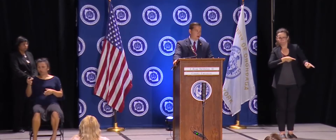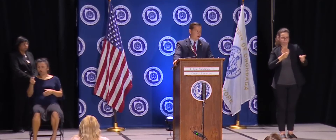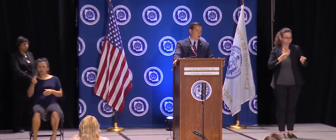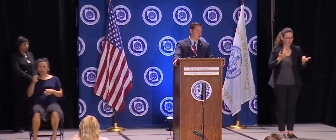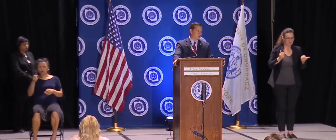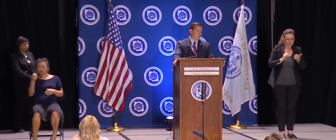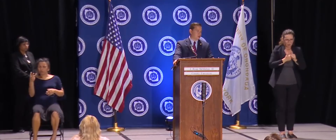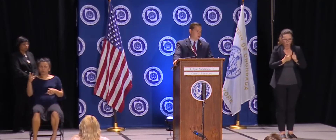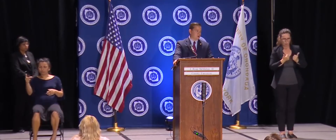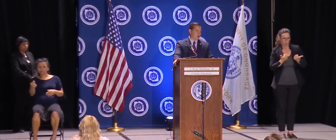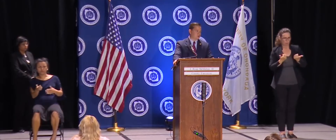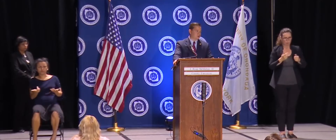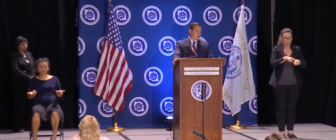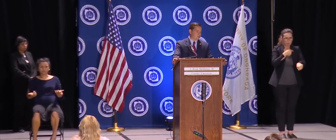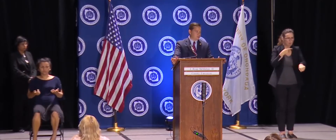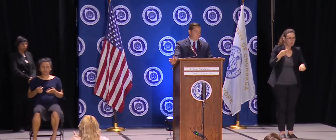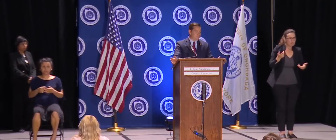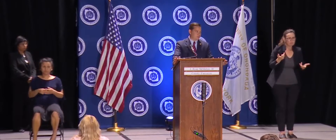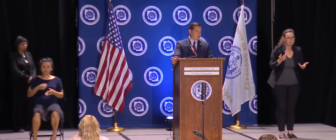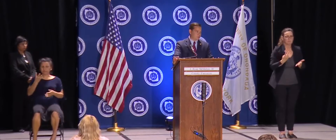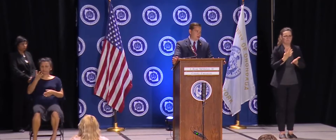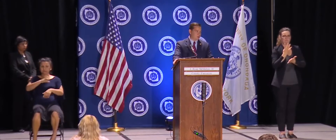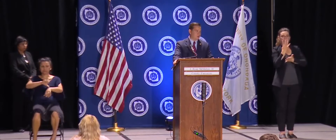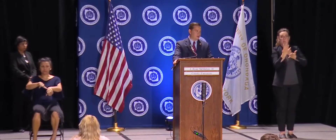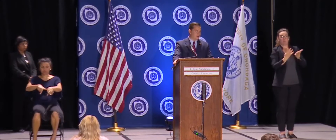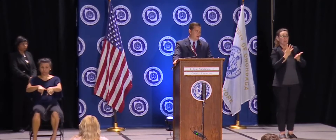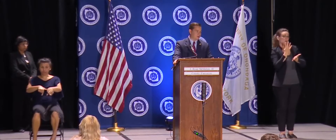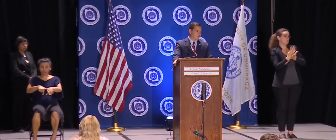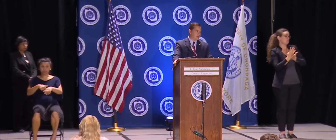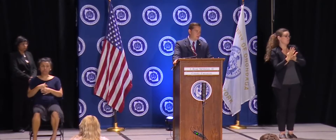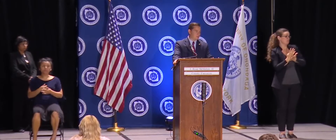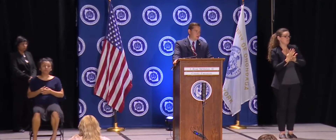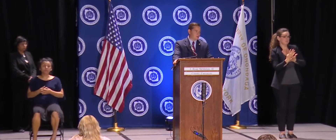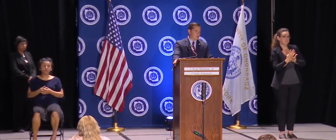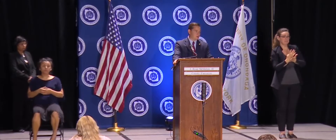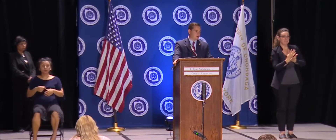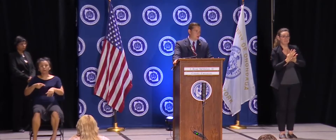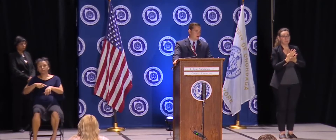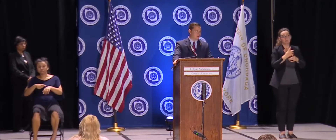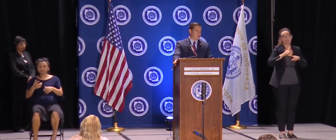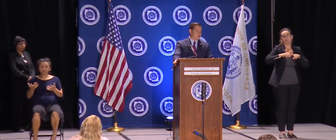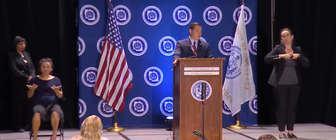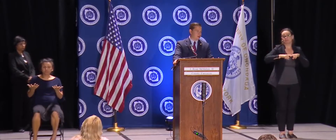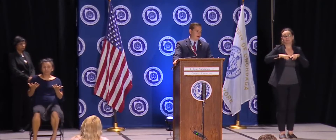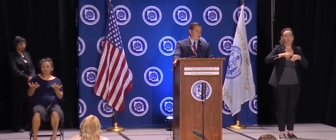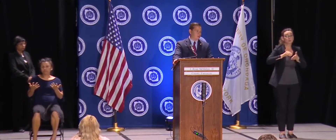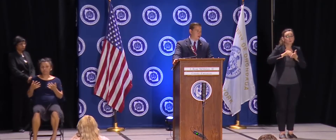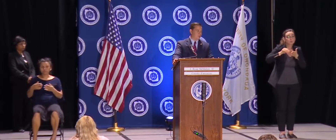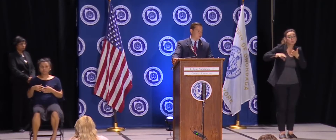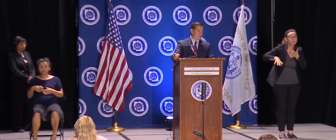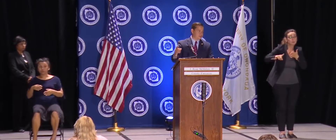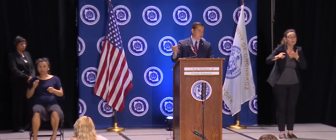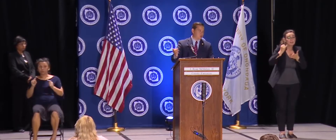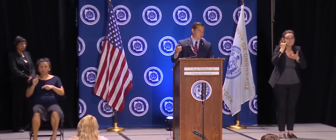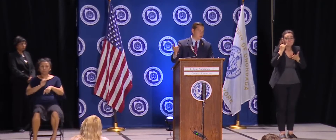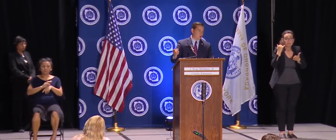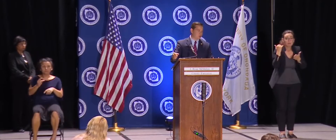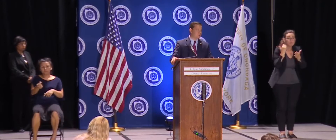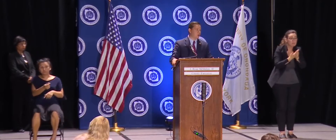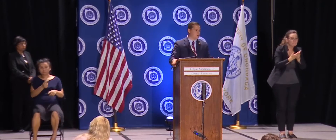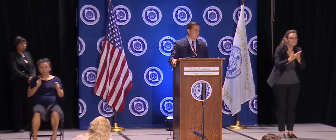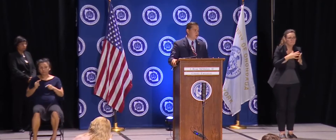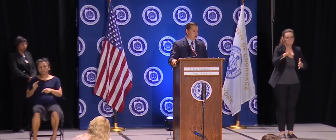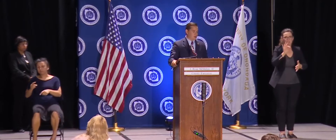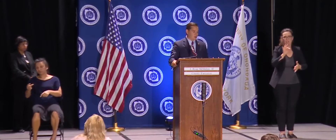four hours. Four hours can be different depending on when they get there and when, you know, how the rapid testing equipment